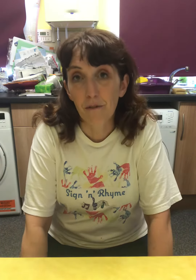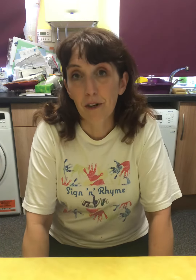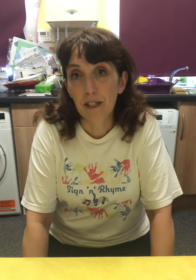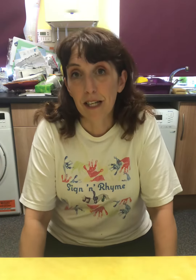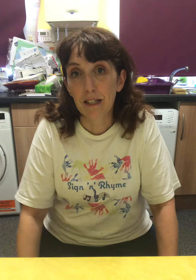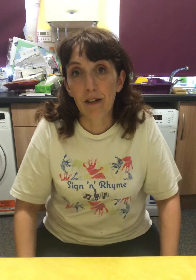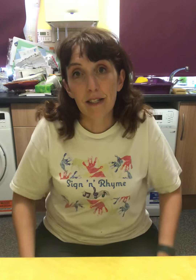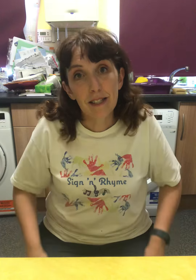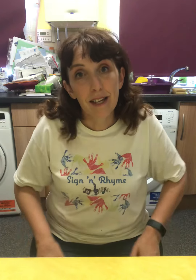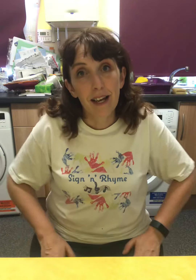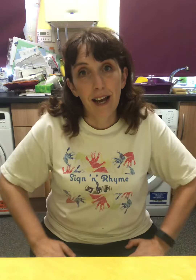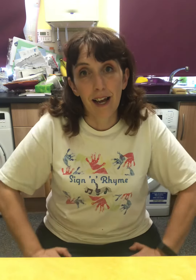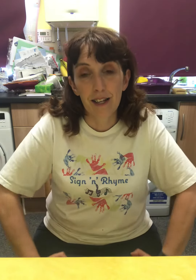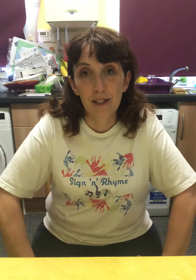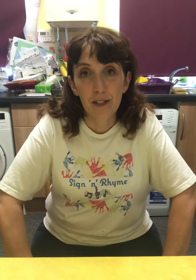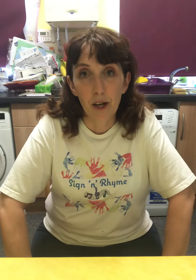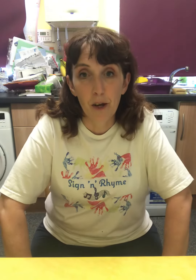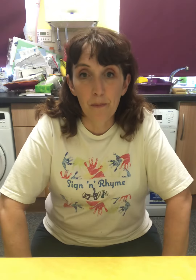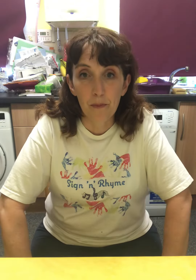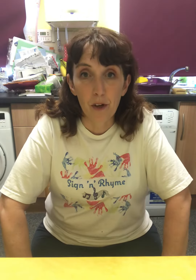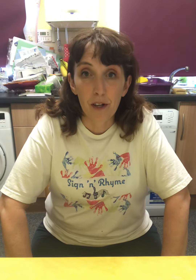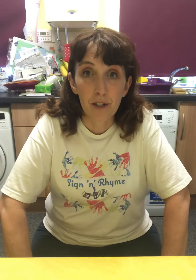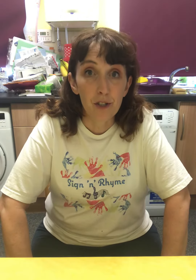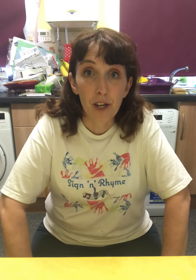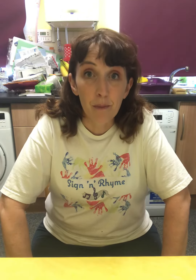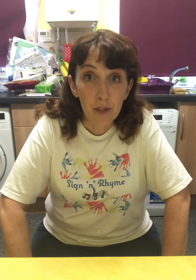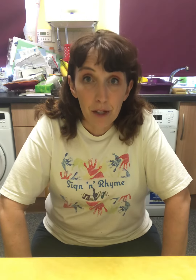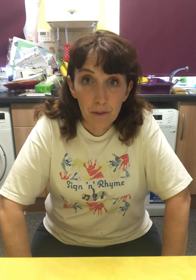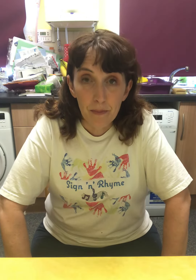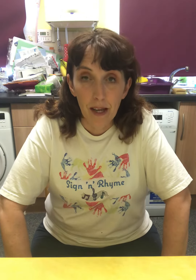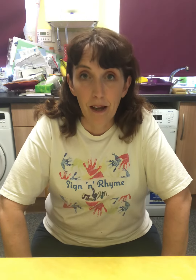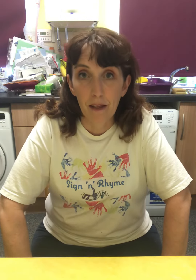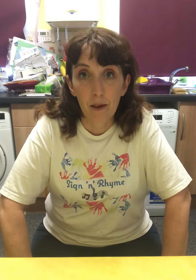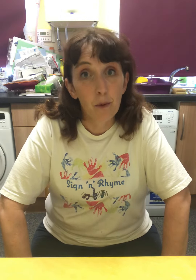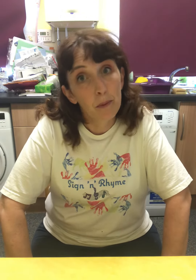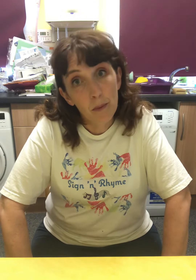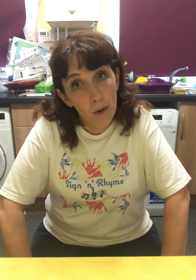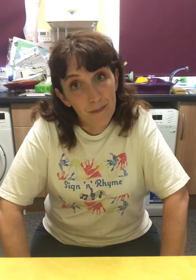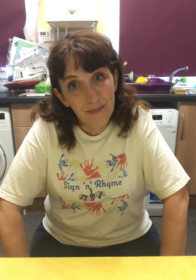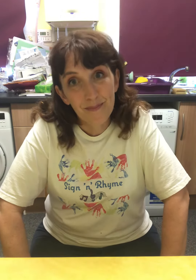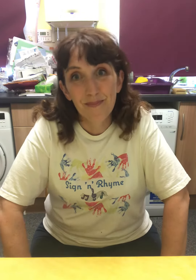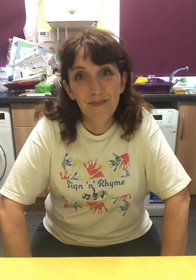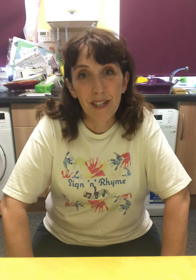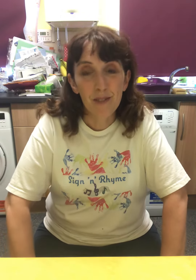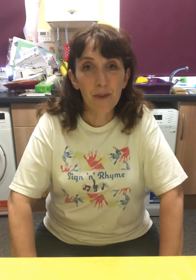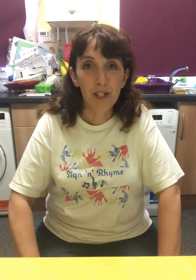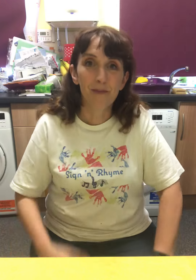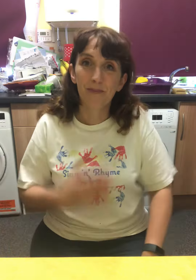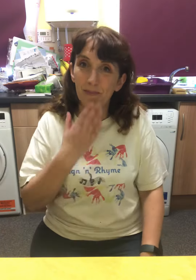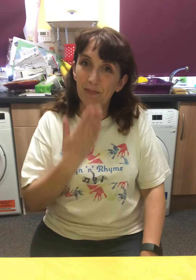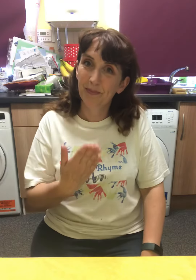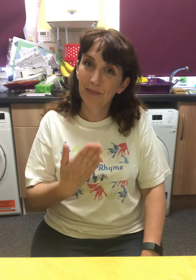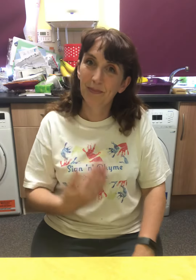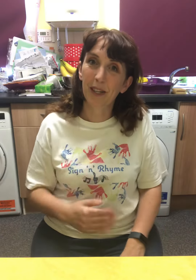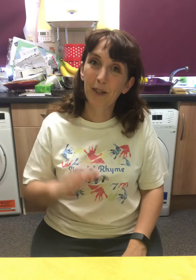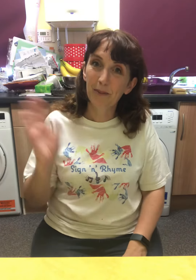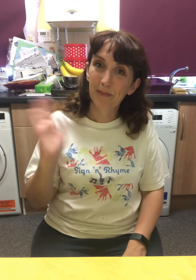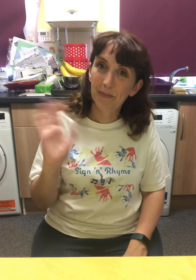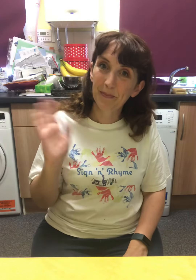FIRST TEN SIGNS THAT I'D LIKE TO SHARE WITH YOU. THERE WILL BE MORE. THANKS FOR WATCHING. THANK YOU. BYE